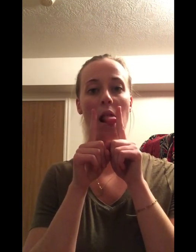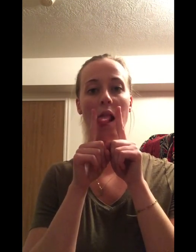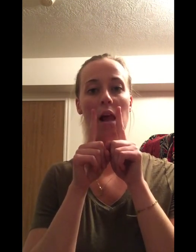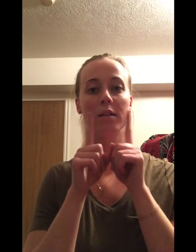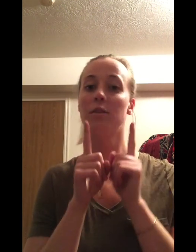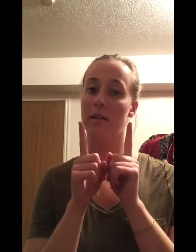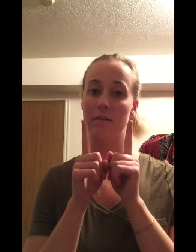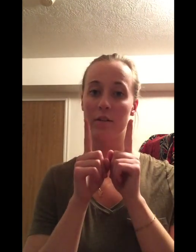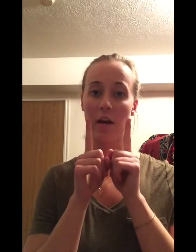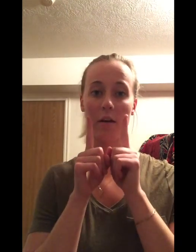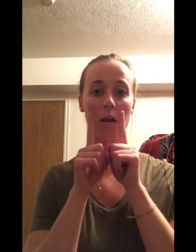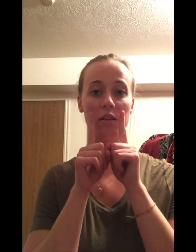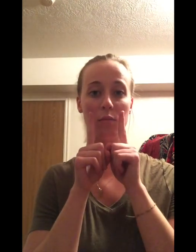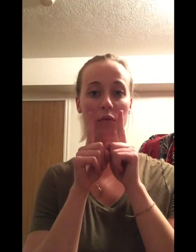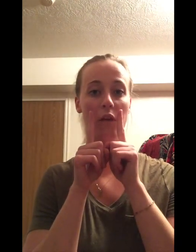So it allows your tongue to move.